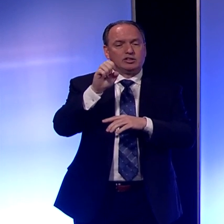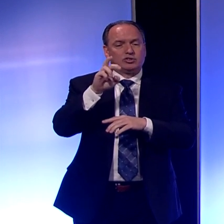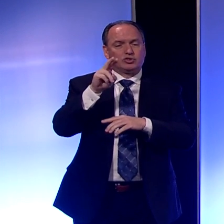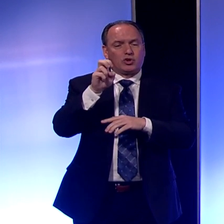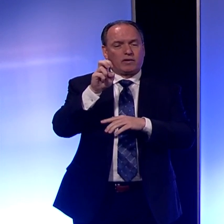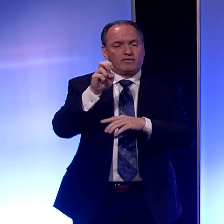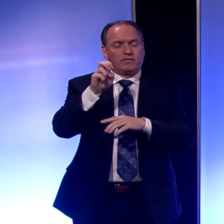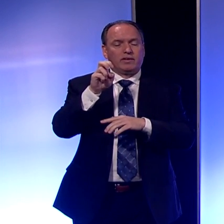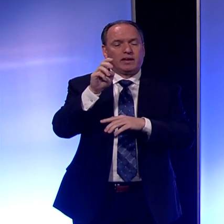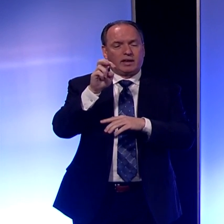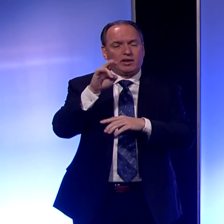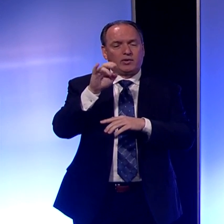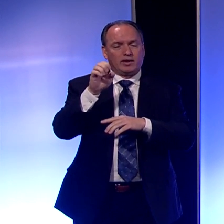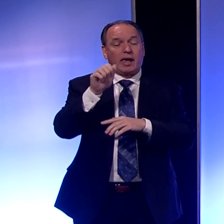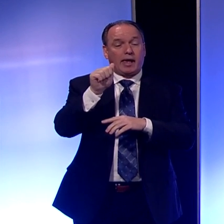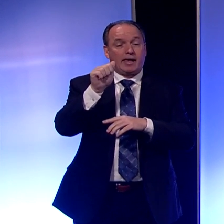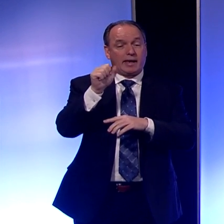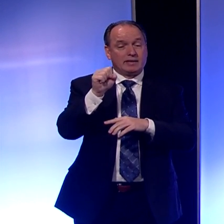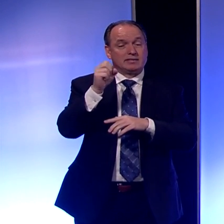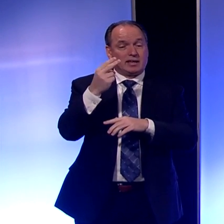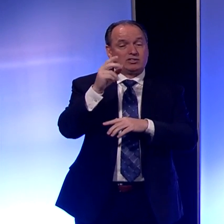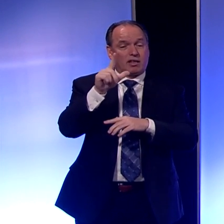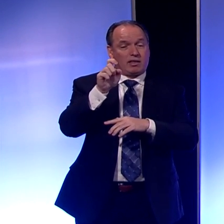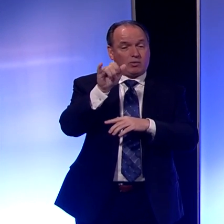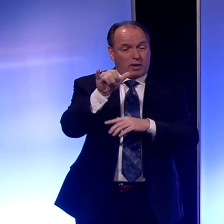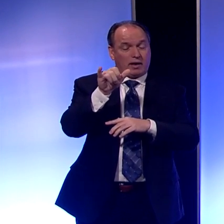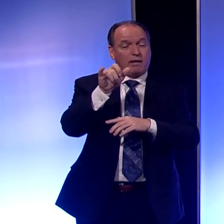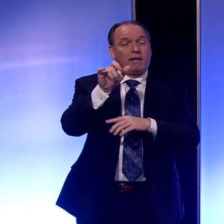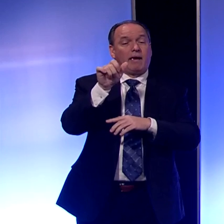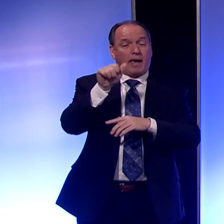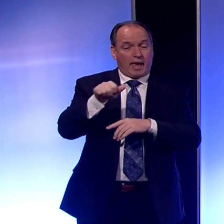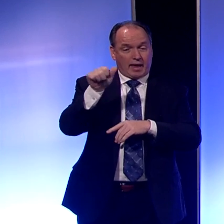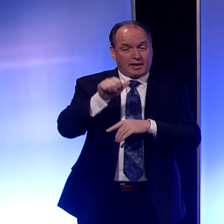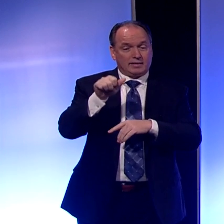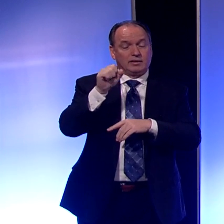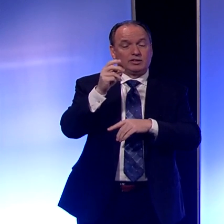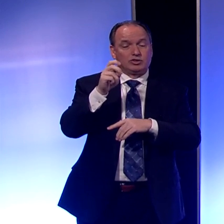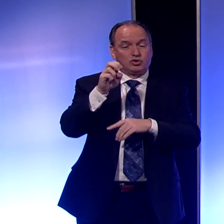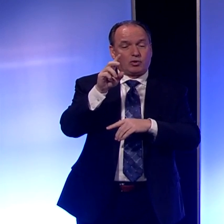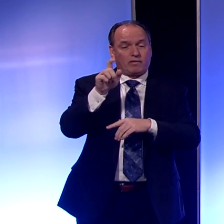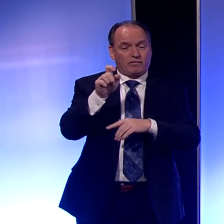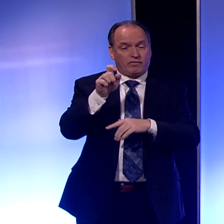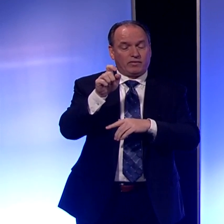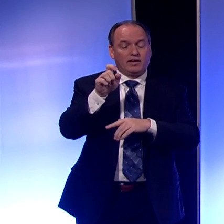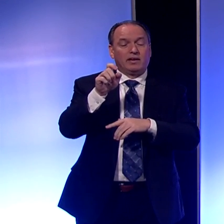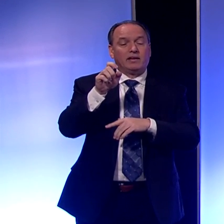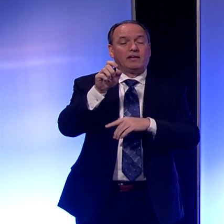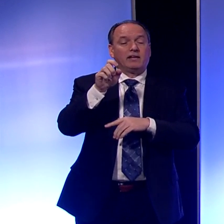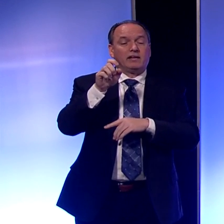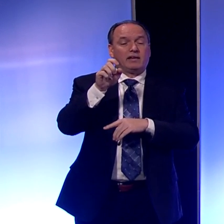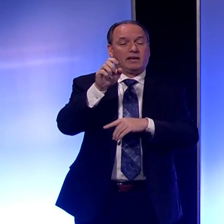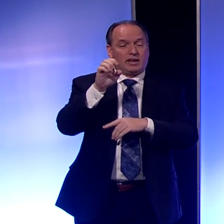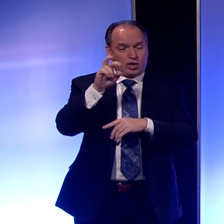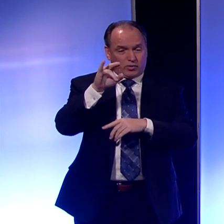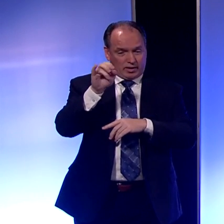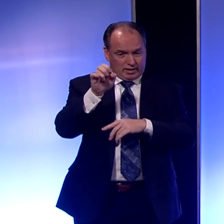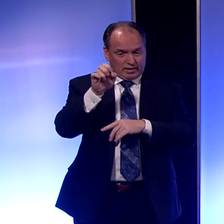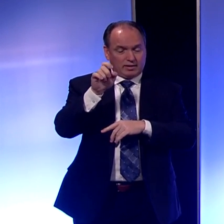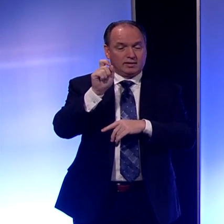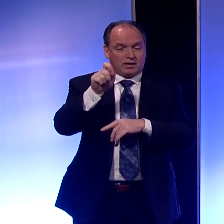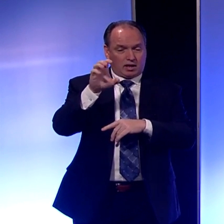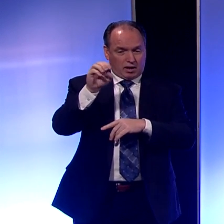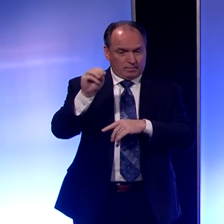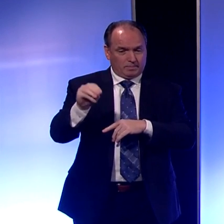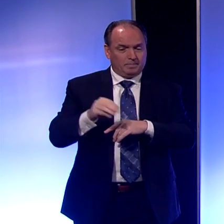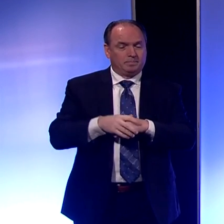That's Ashley, A-S-H-L-E-Y, at Serve Erie, S-E-R-V-E-R-I-E